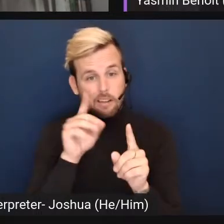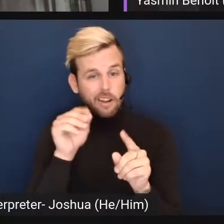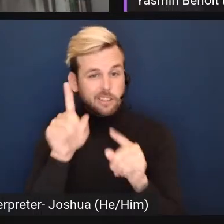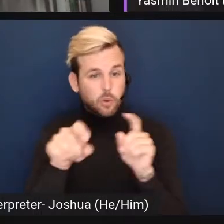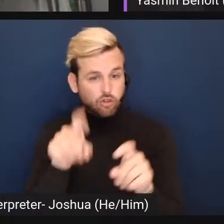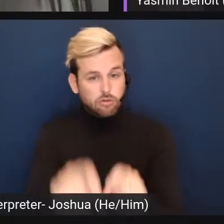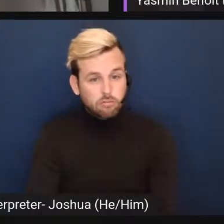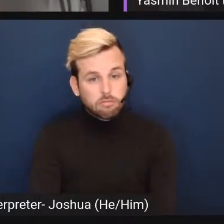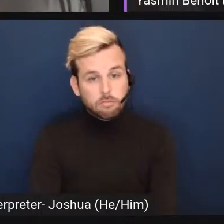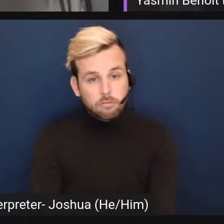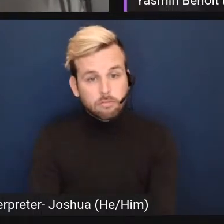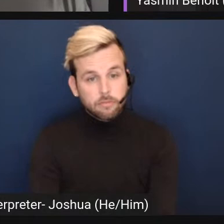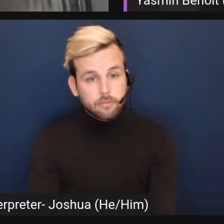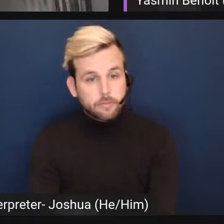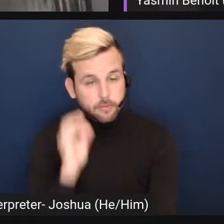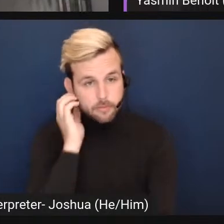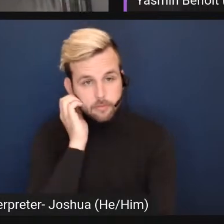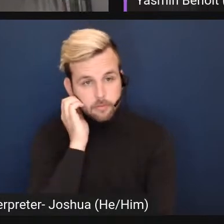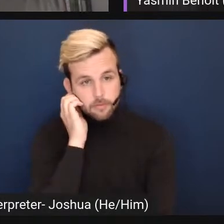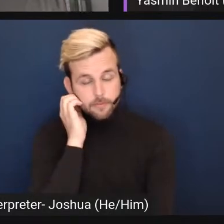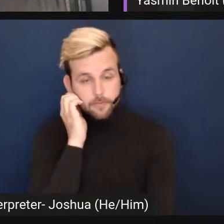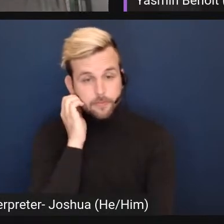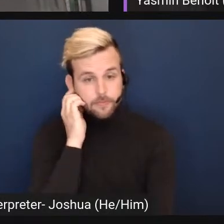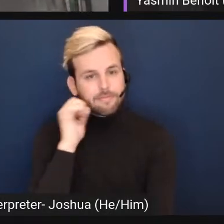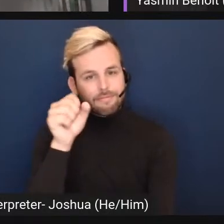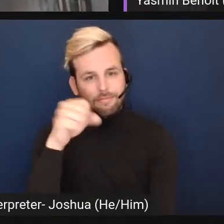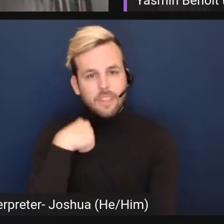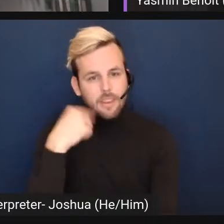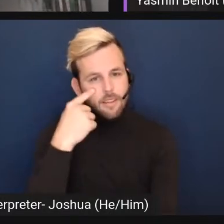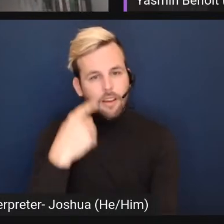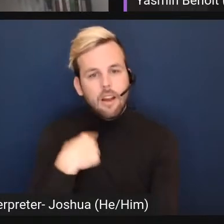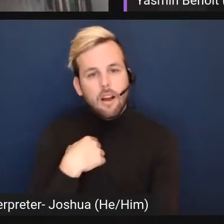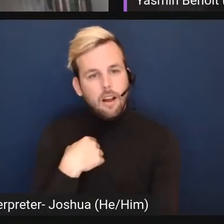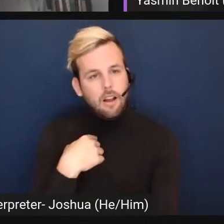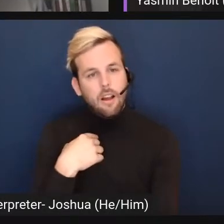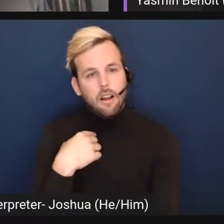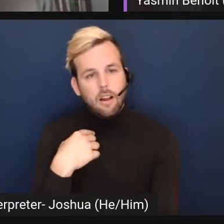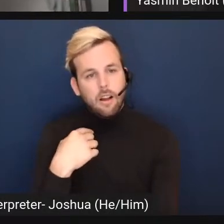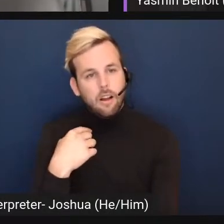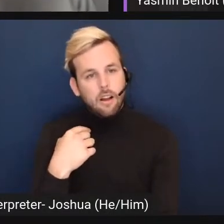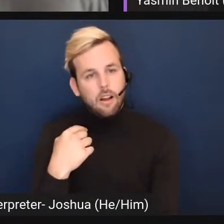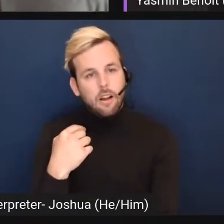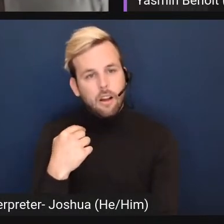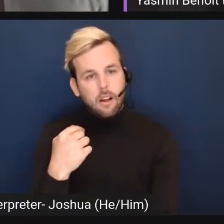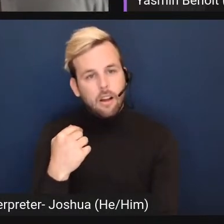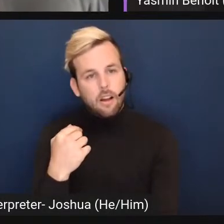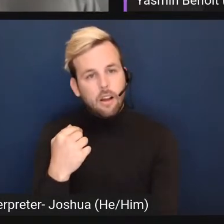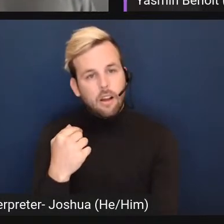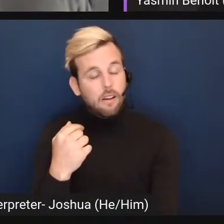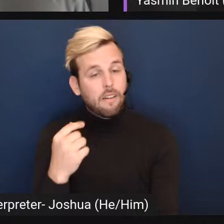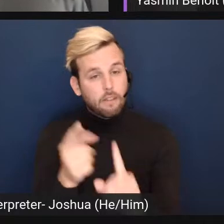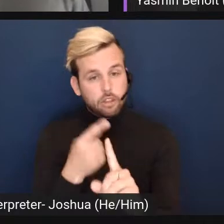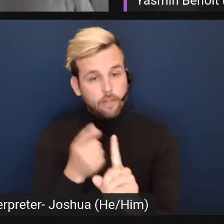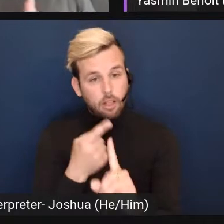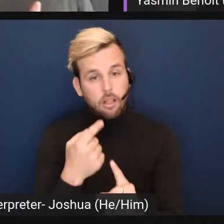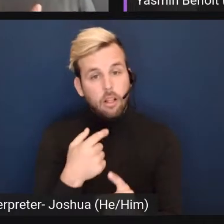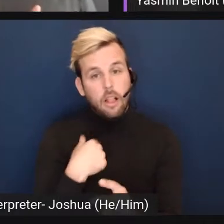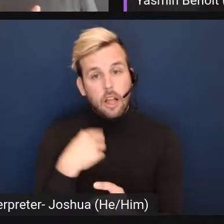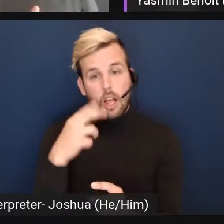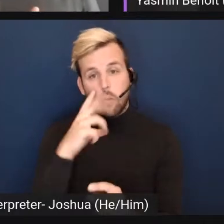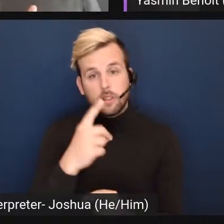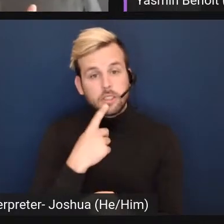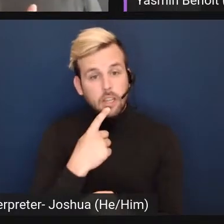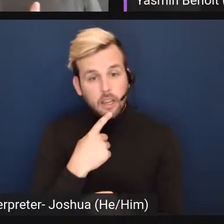yeah and i think i would um first of all i would say